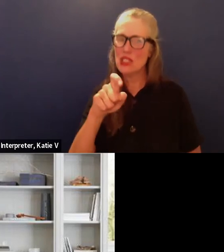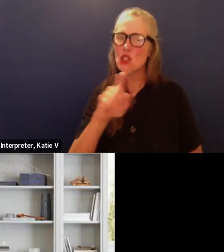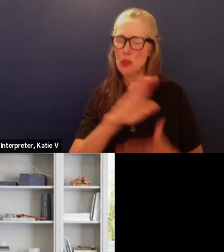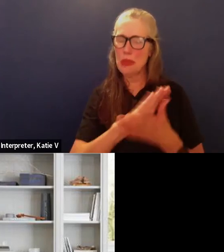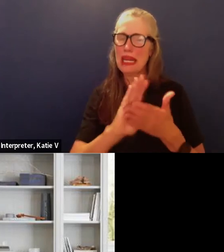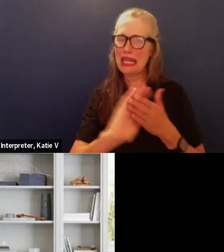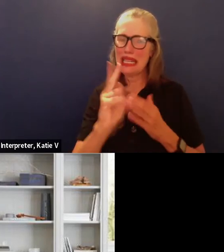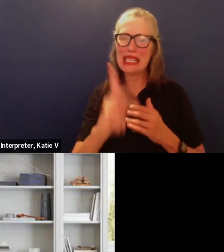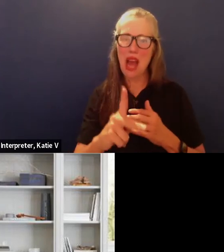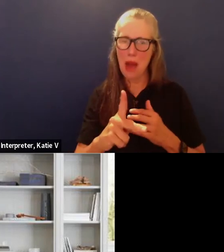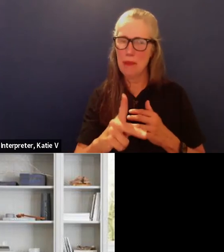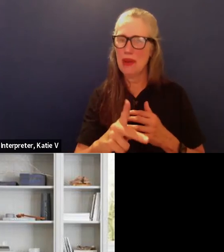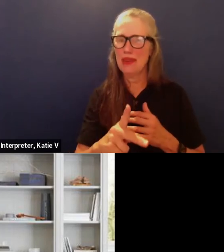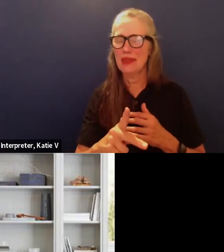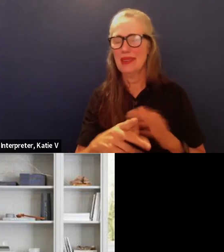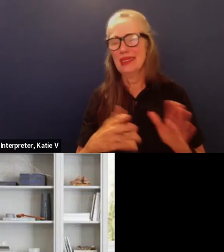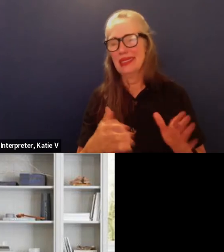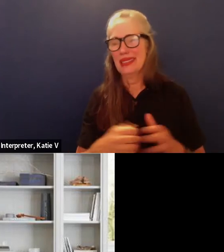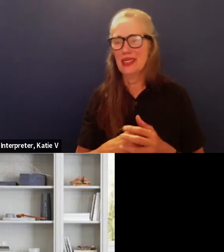be cleaned up.